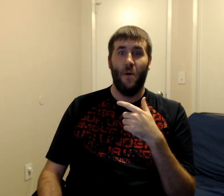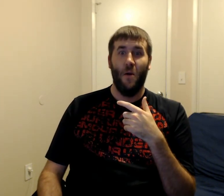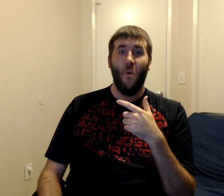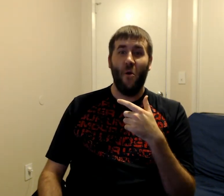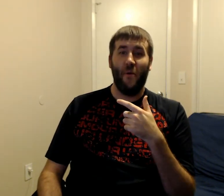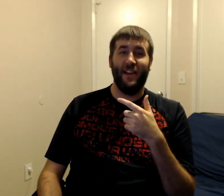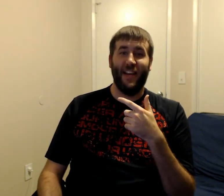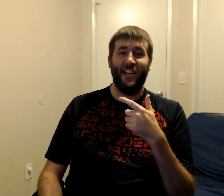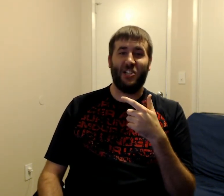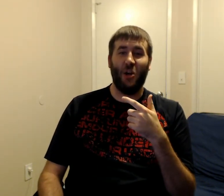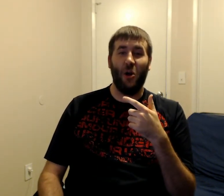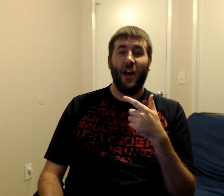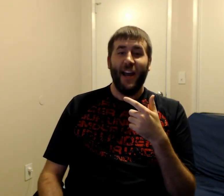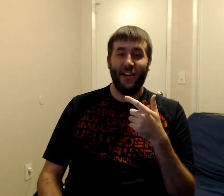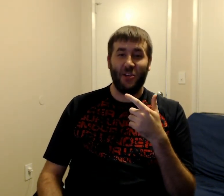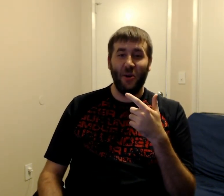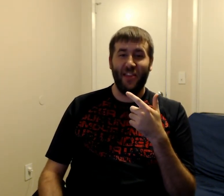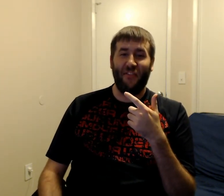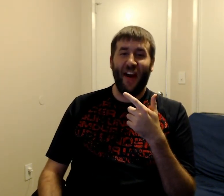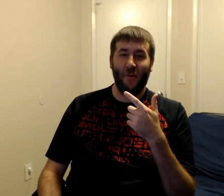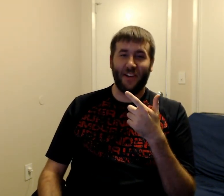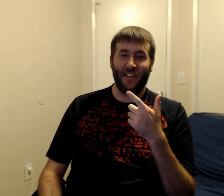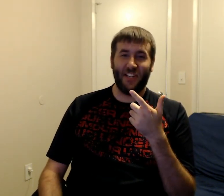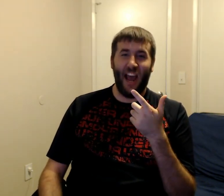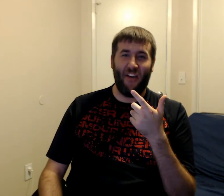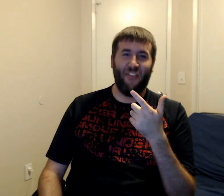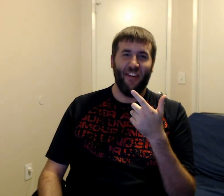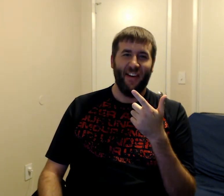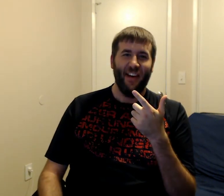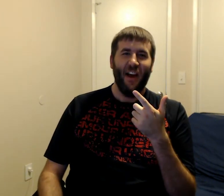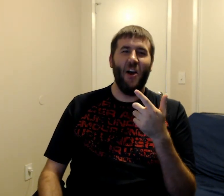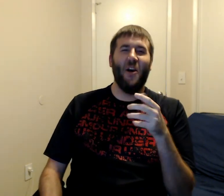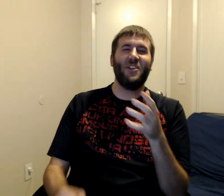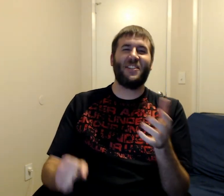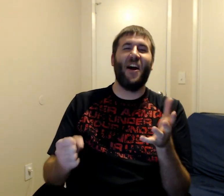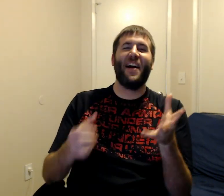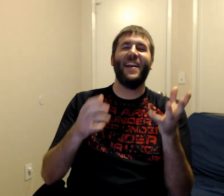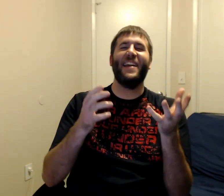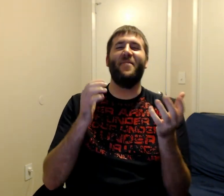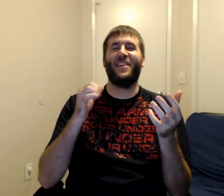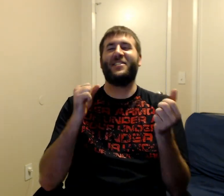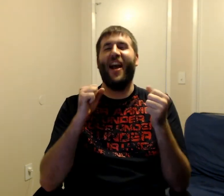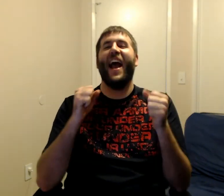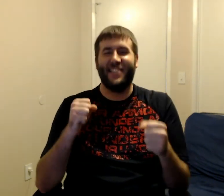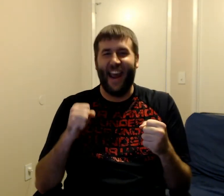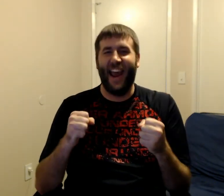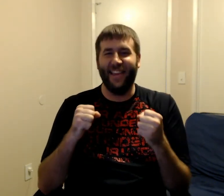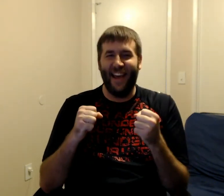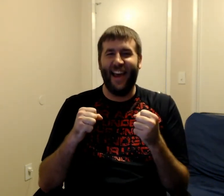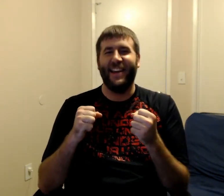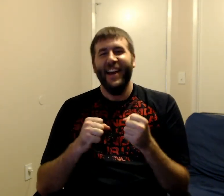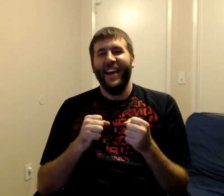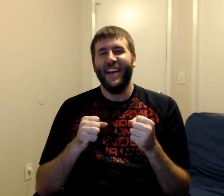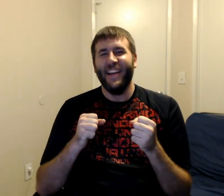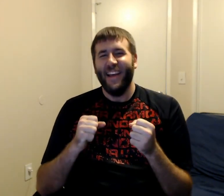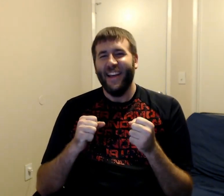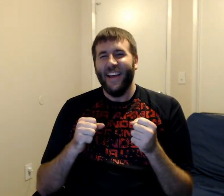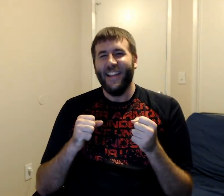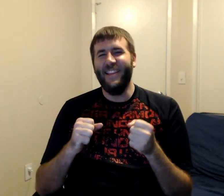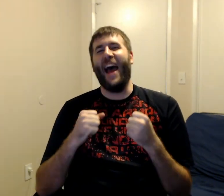Really? He's shooting the fireworks at Jeff! Who's guarding it with a trash can lid! That